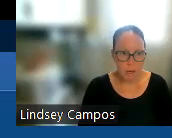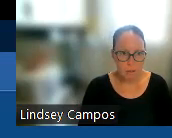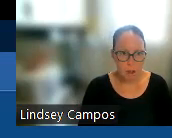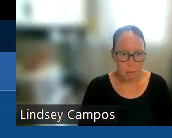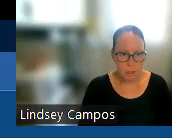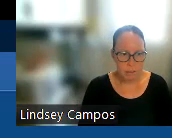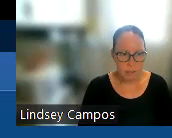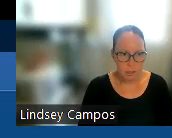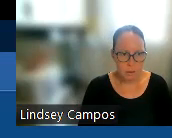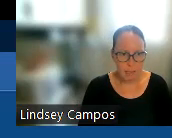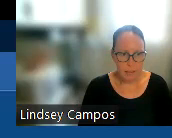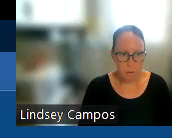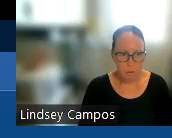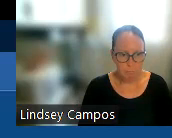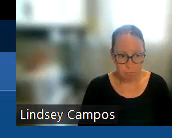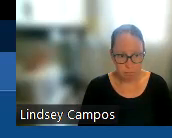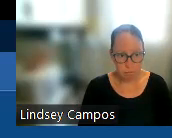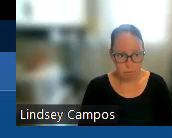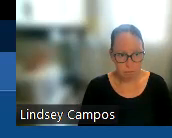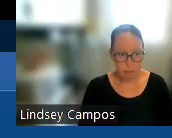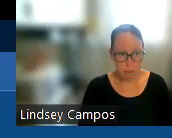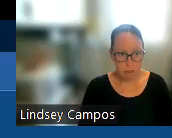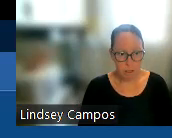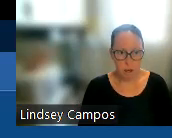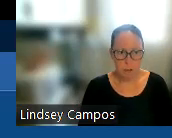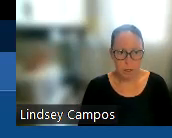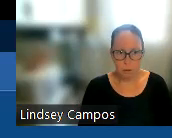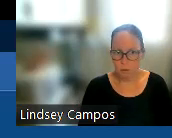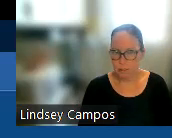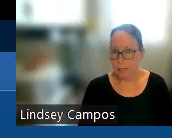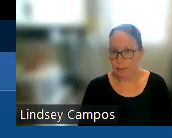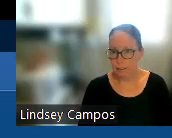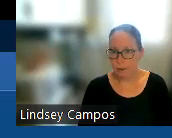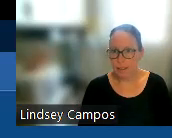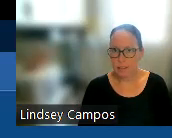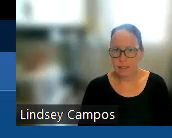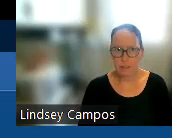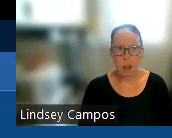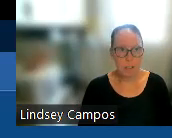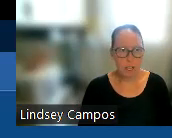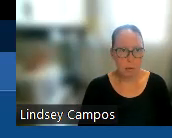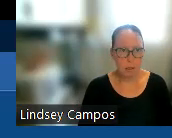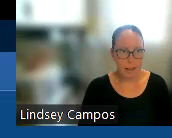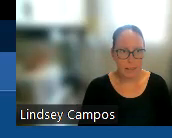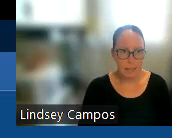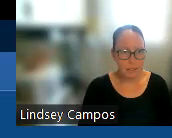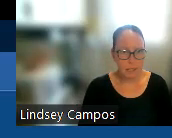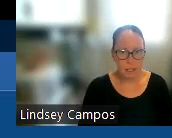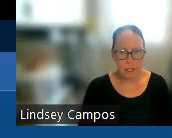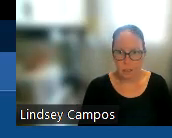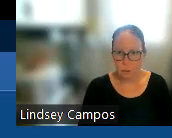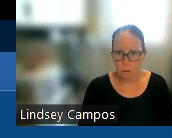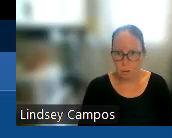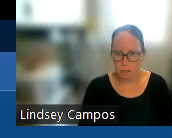So we have options. goes ASL all the way through six. So that's six college type classes.